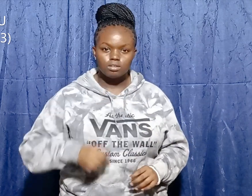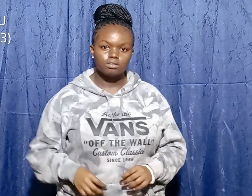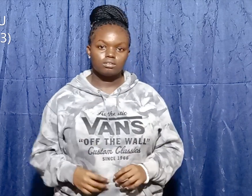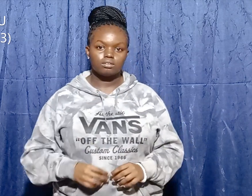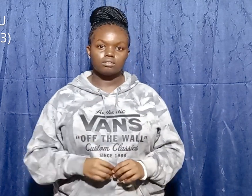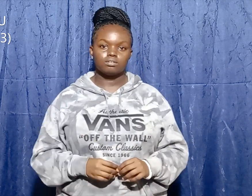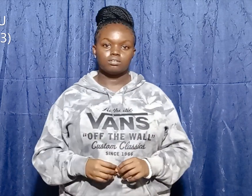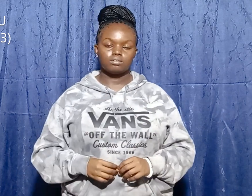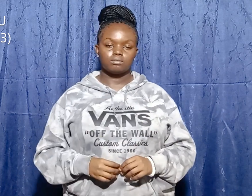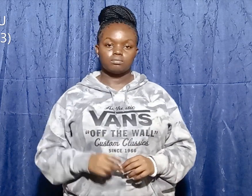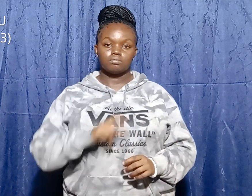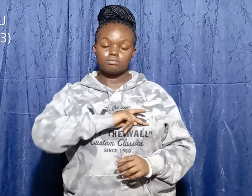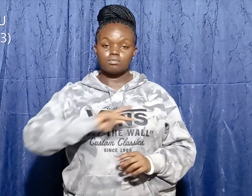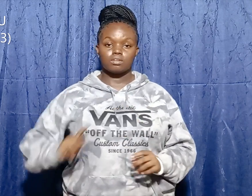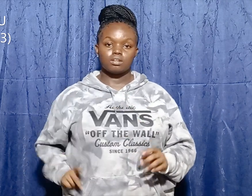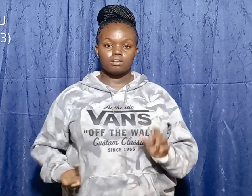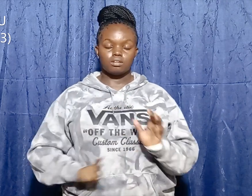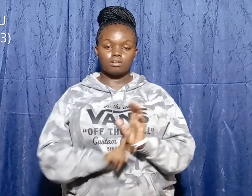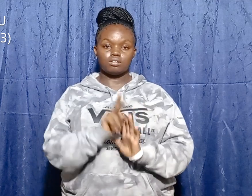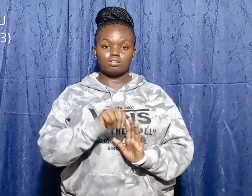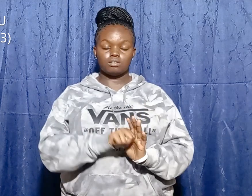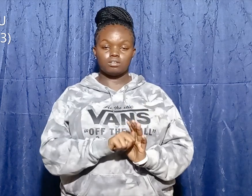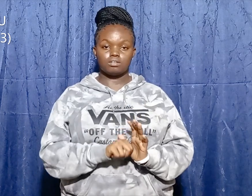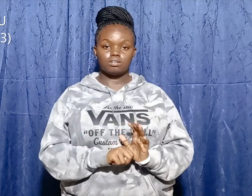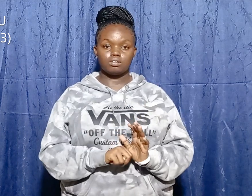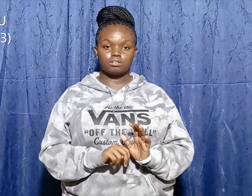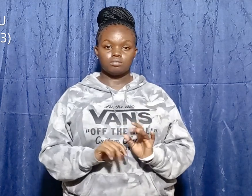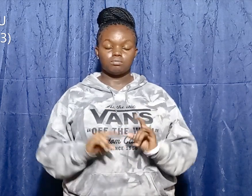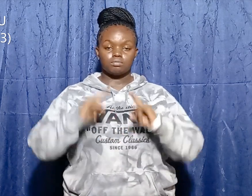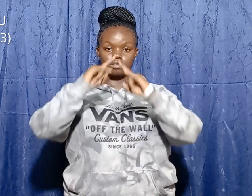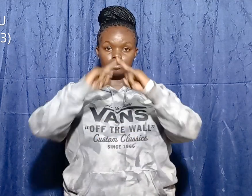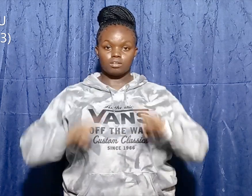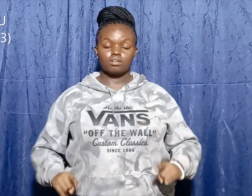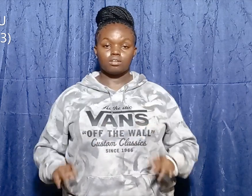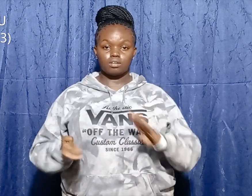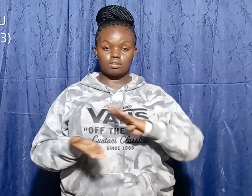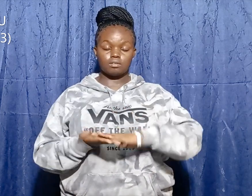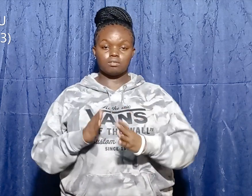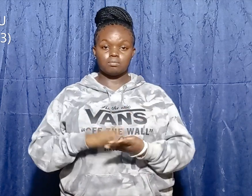Kin Saul came at Bethlehem, where David would come and go.